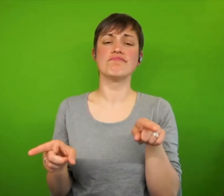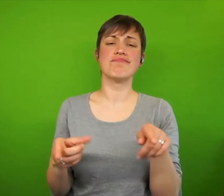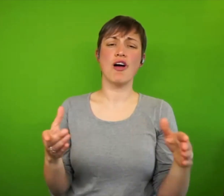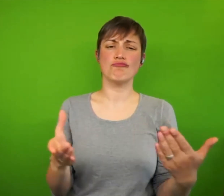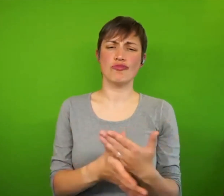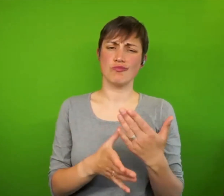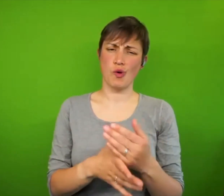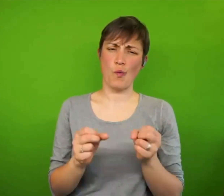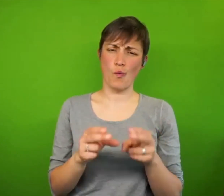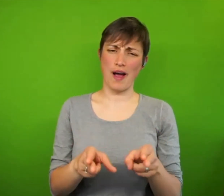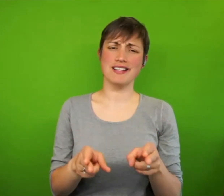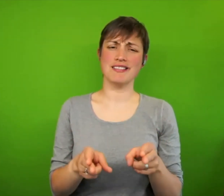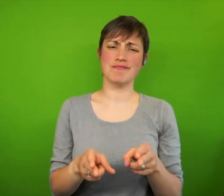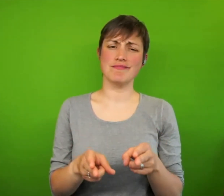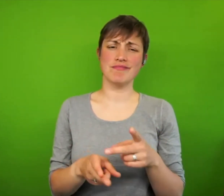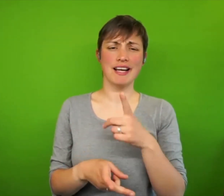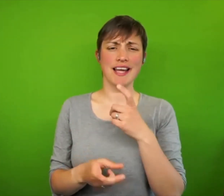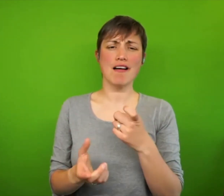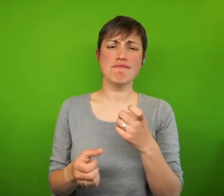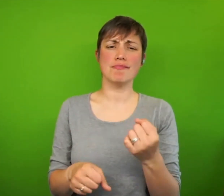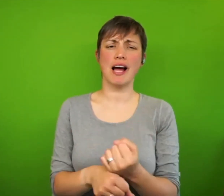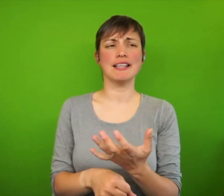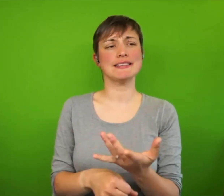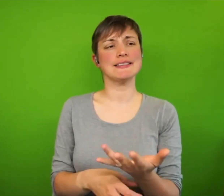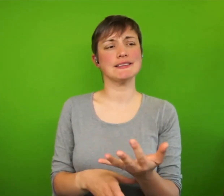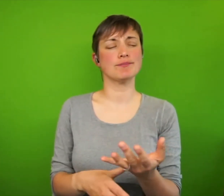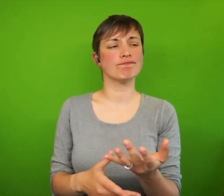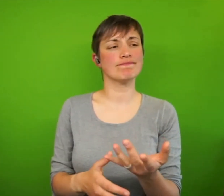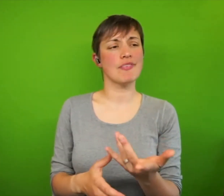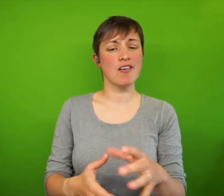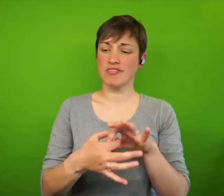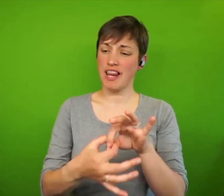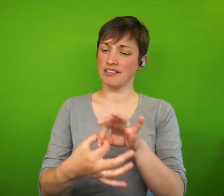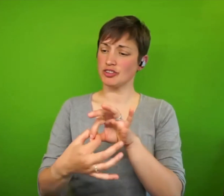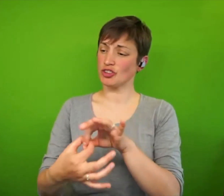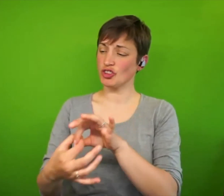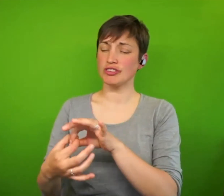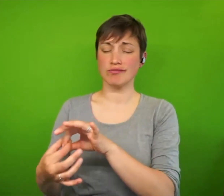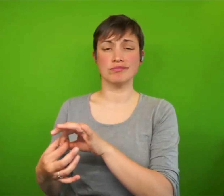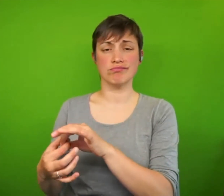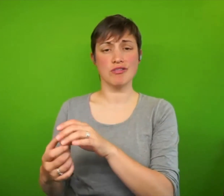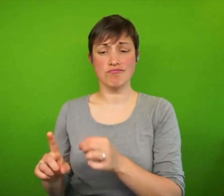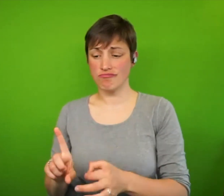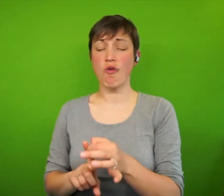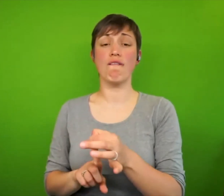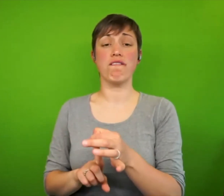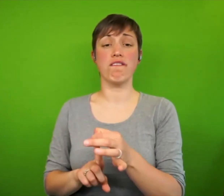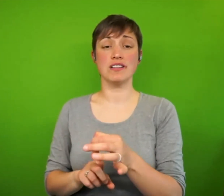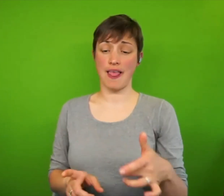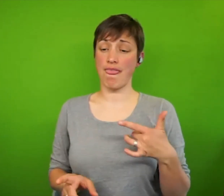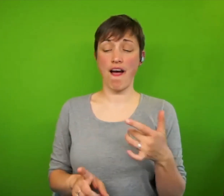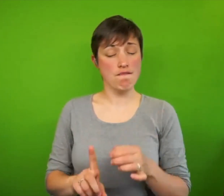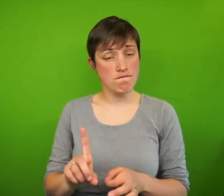ways you can make the relations that you have with people in poverty better, make their life better.